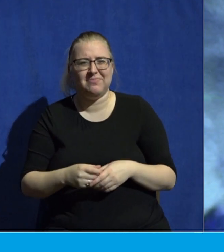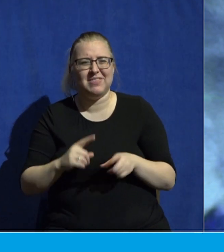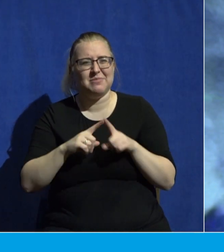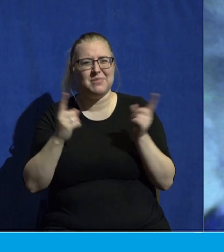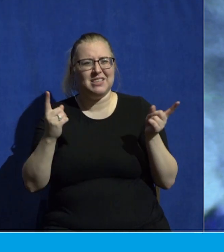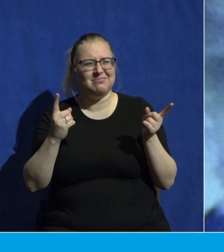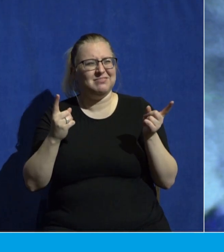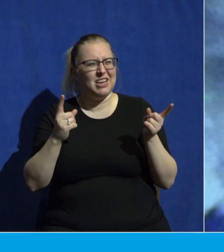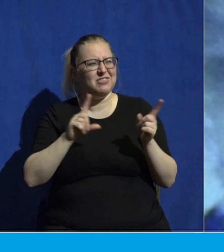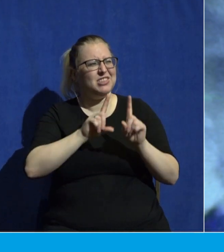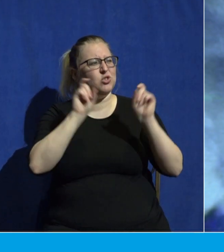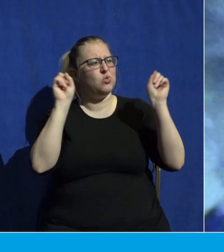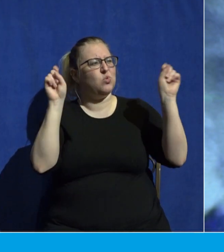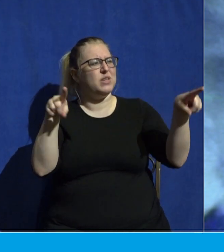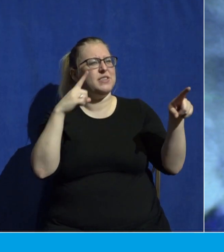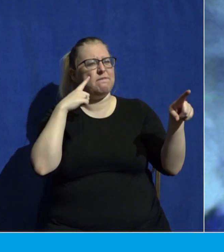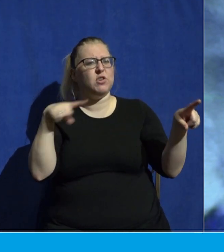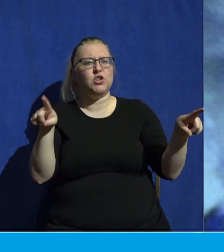What exactly does this verse mean?